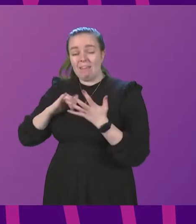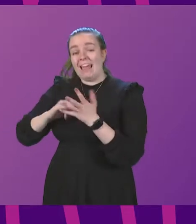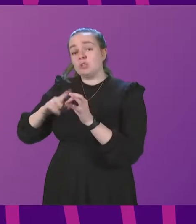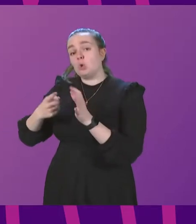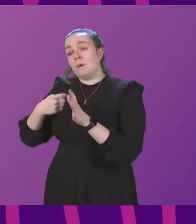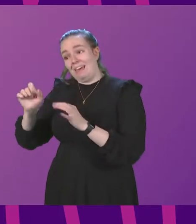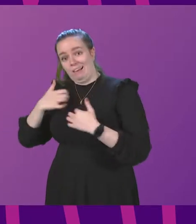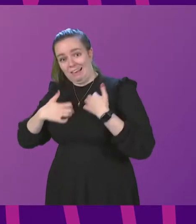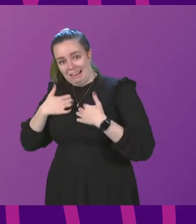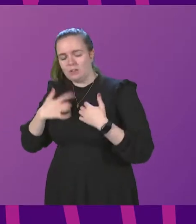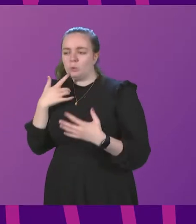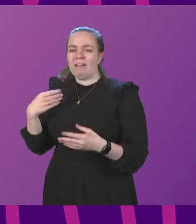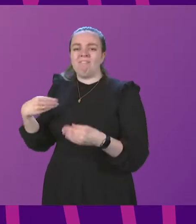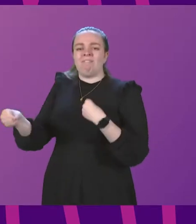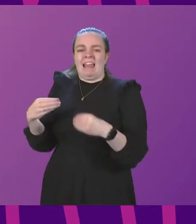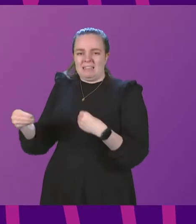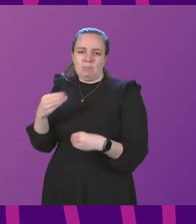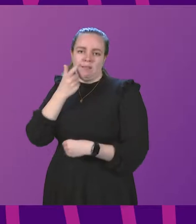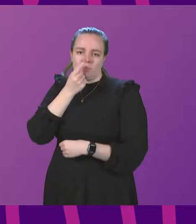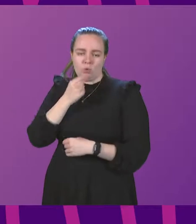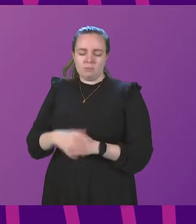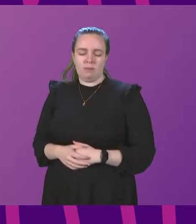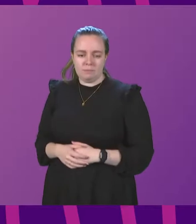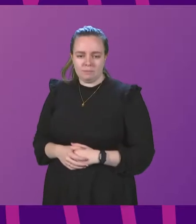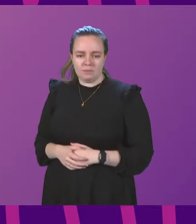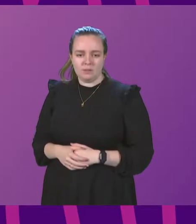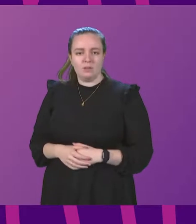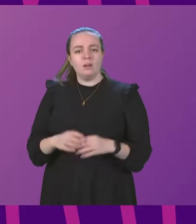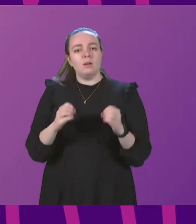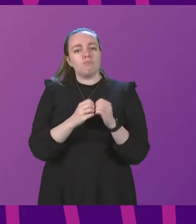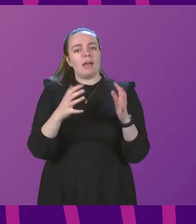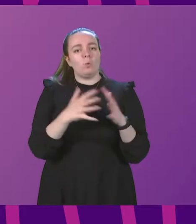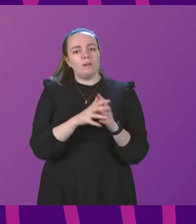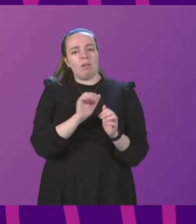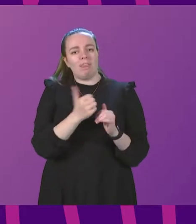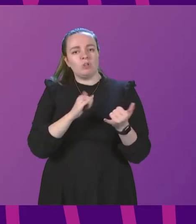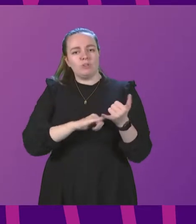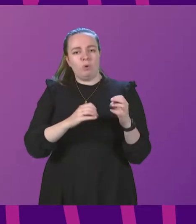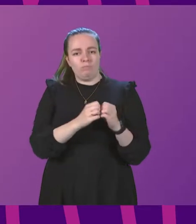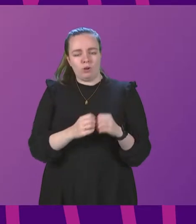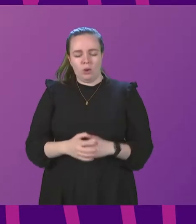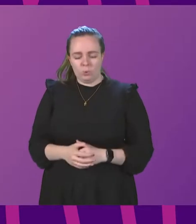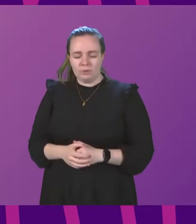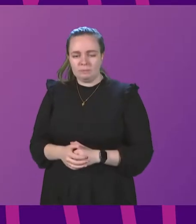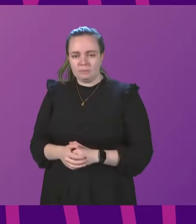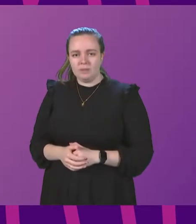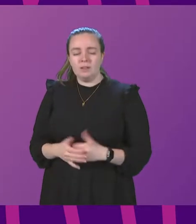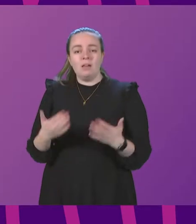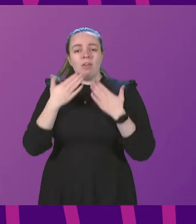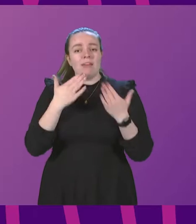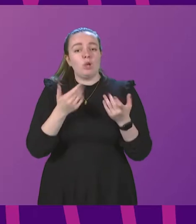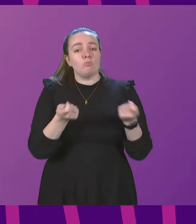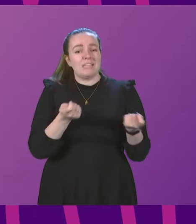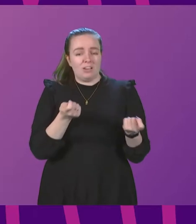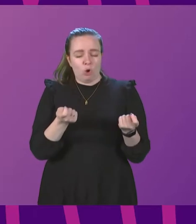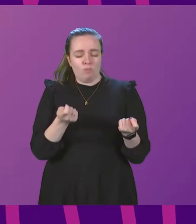keen to make this as flexible as can be possibly made. Thank you. Brian Whittle to be followed by Siobhan Brown. Thank you, Presenting